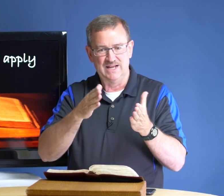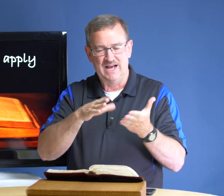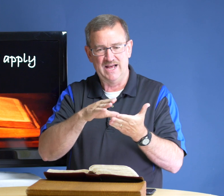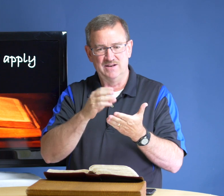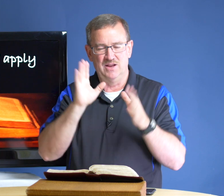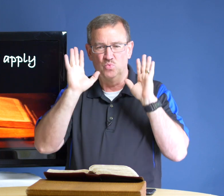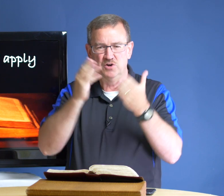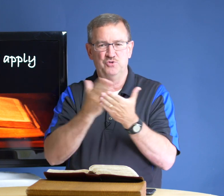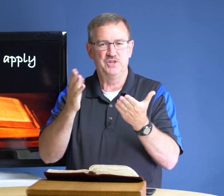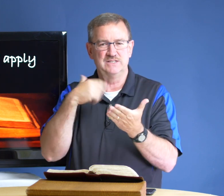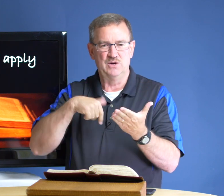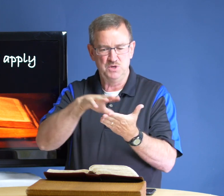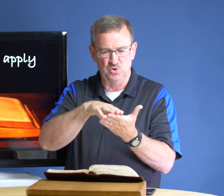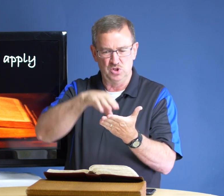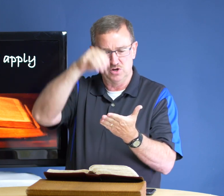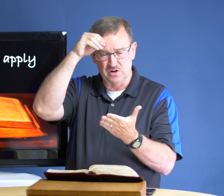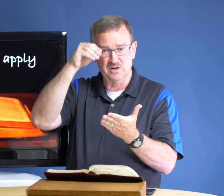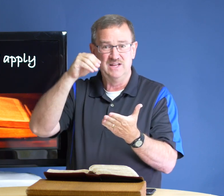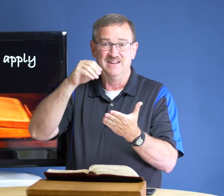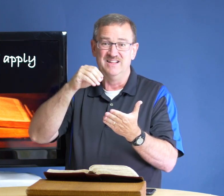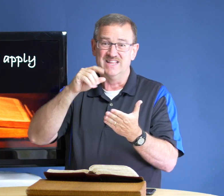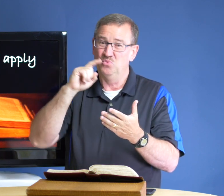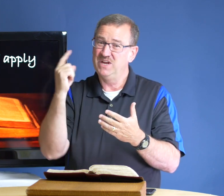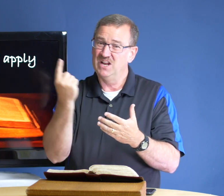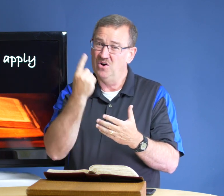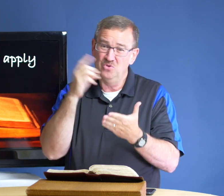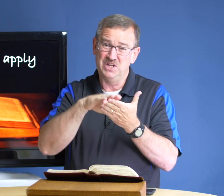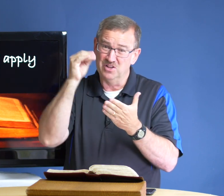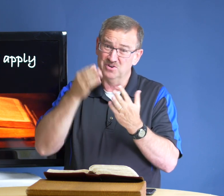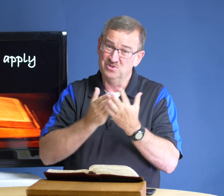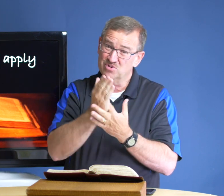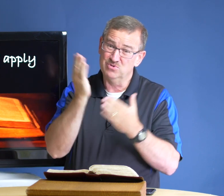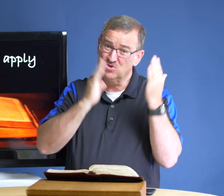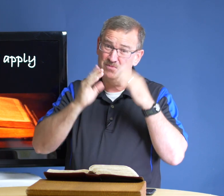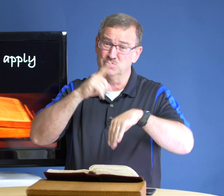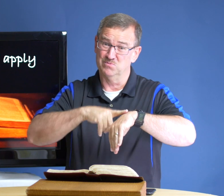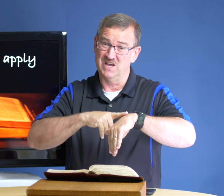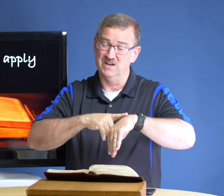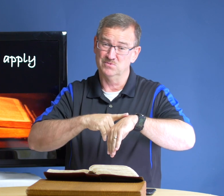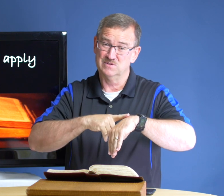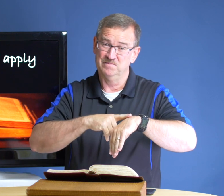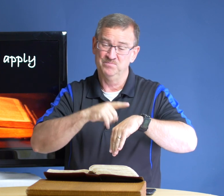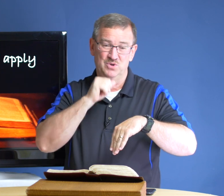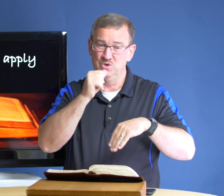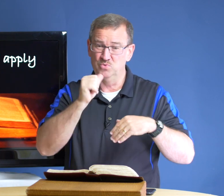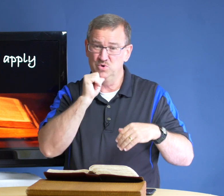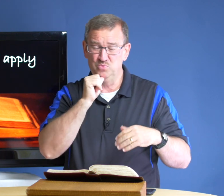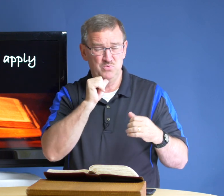and and wonderful things that we will learn that we can only learn through trouble sometimes we will we